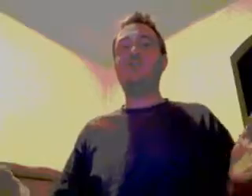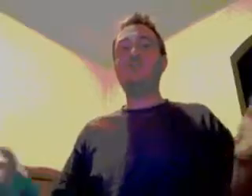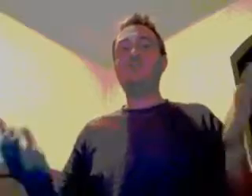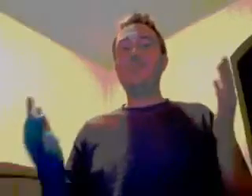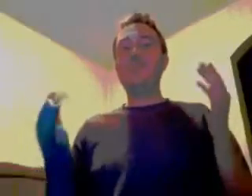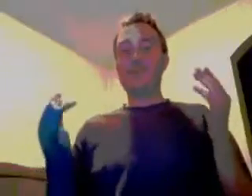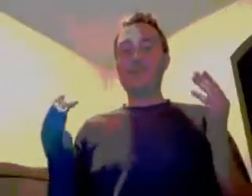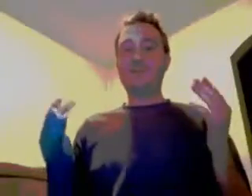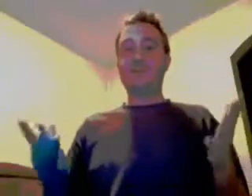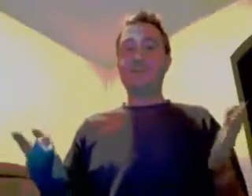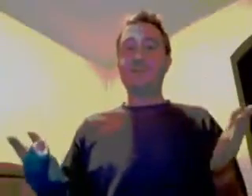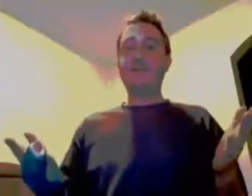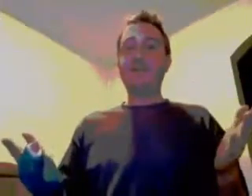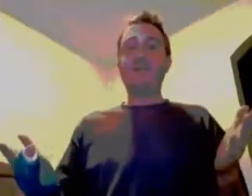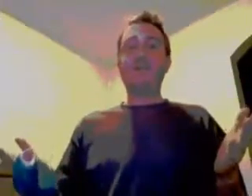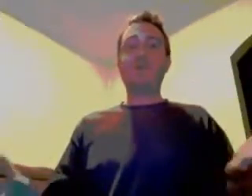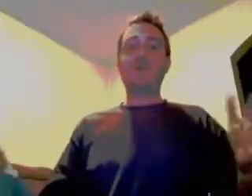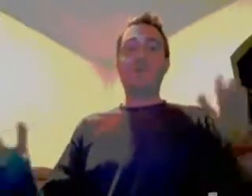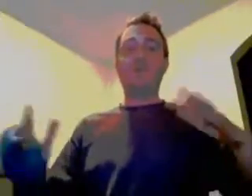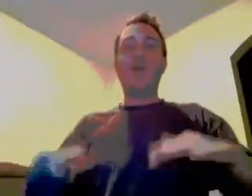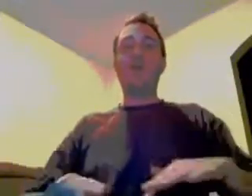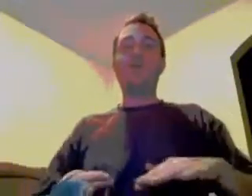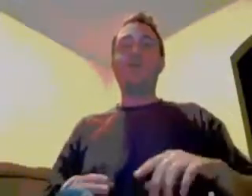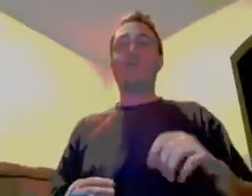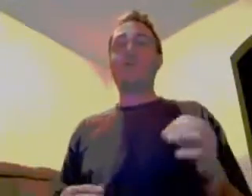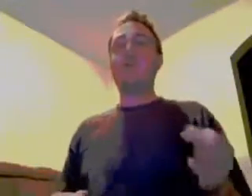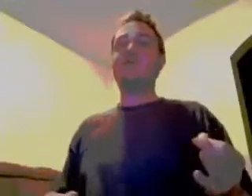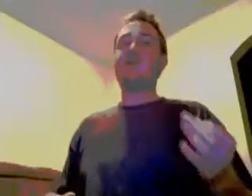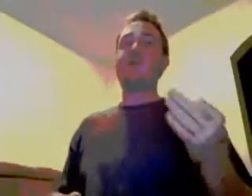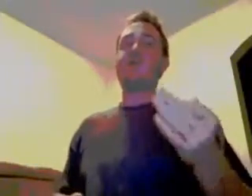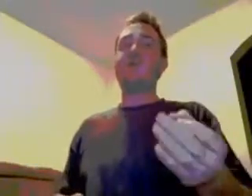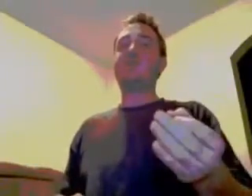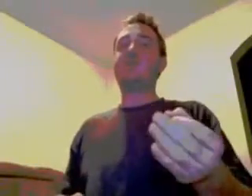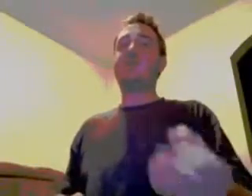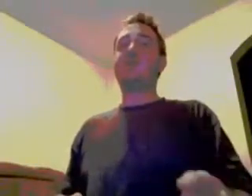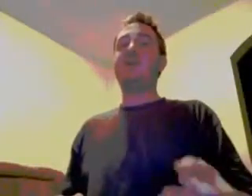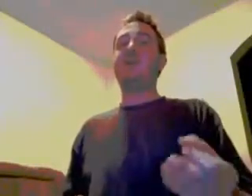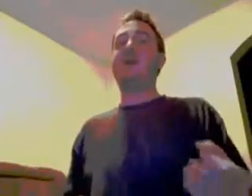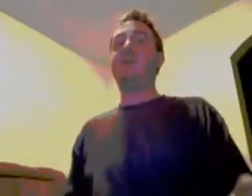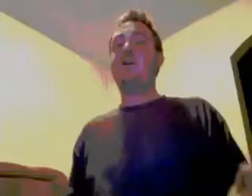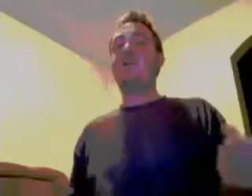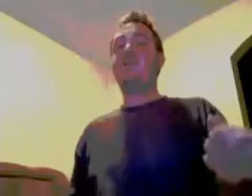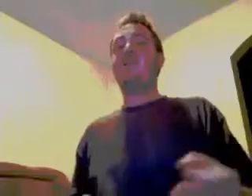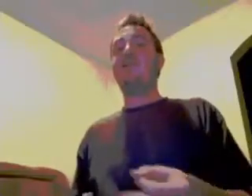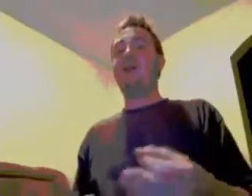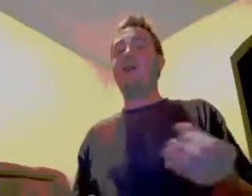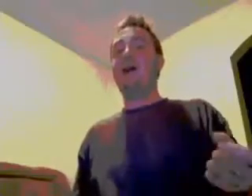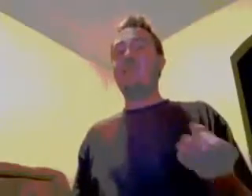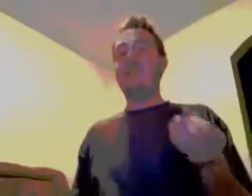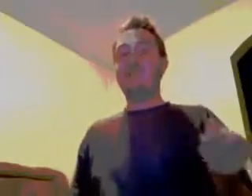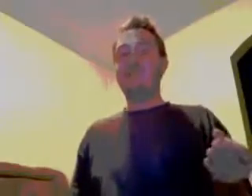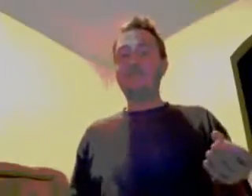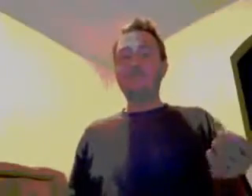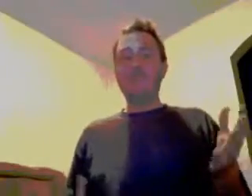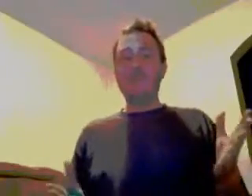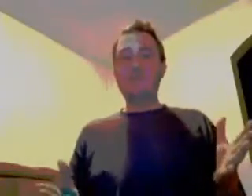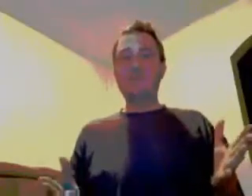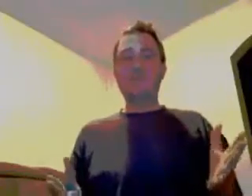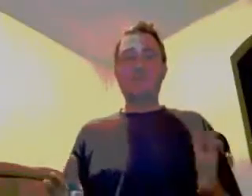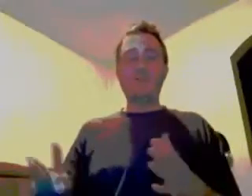I guess fund, was going to implode under the weight of its own multi-billion dollar unfunded liabilities. So, that